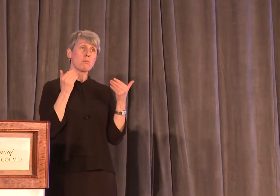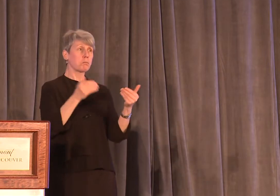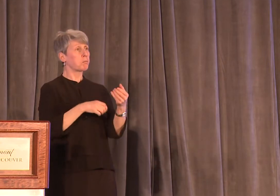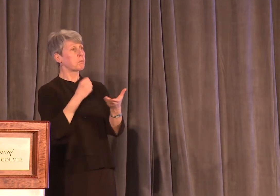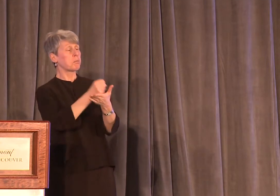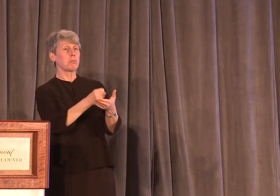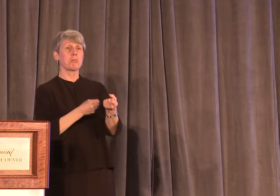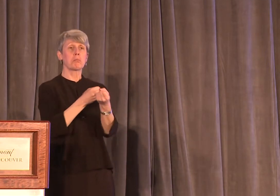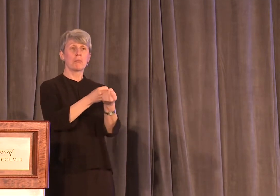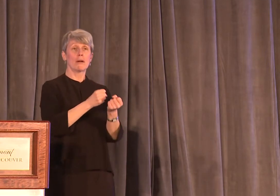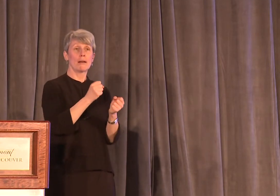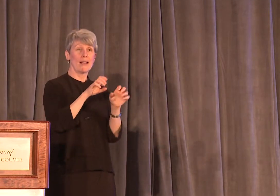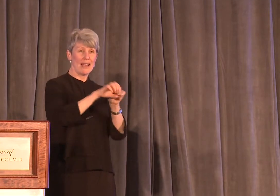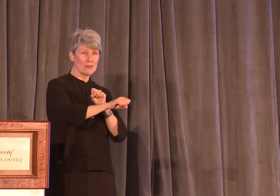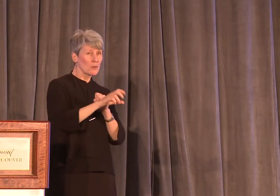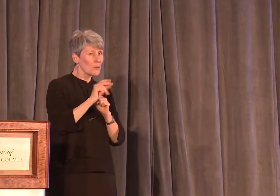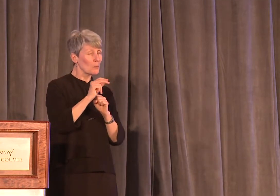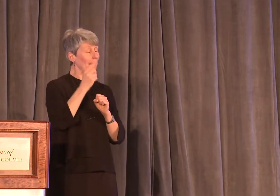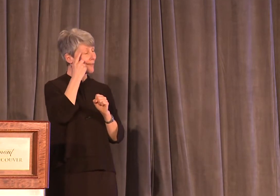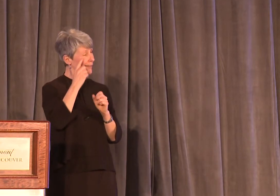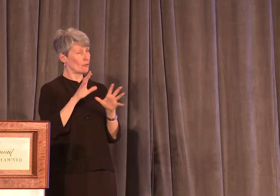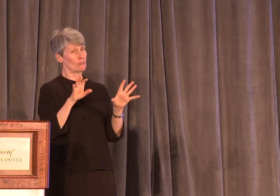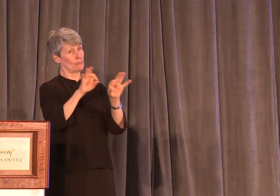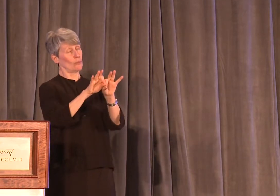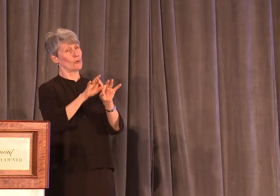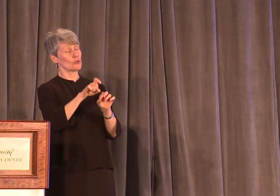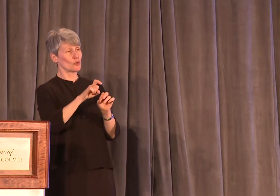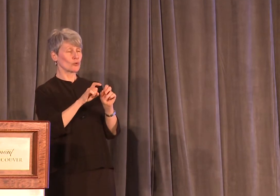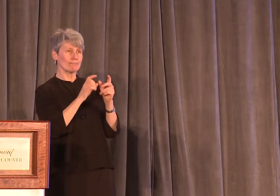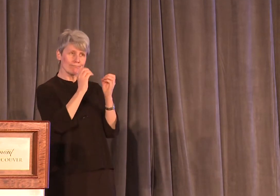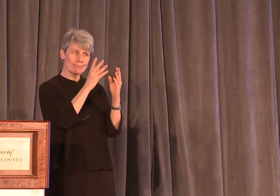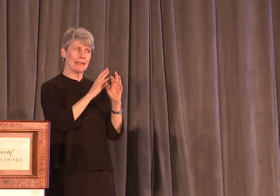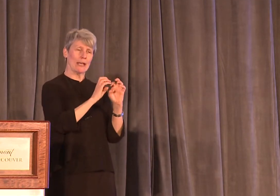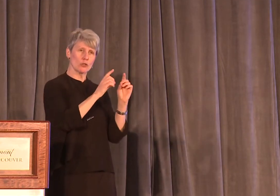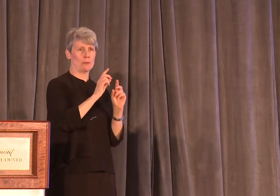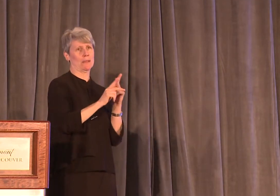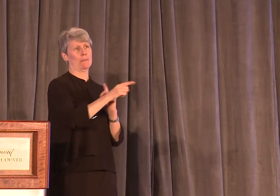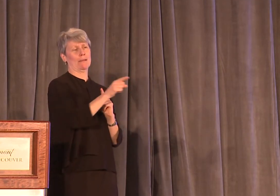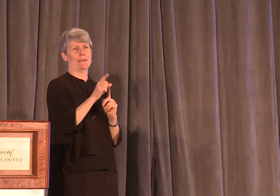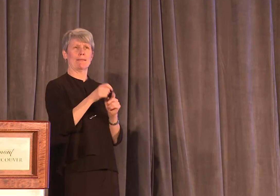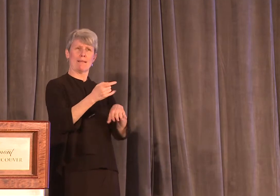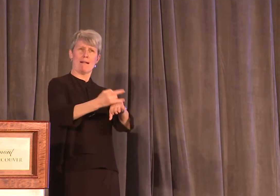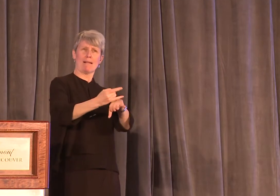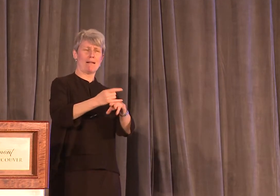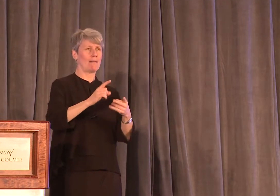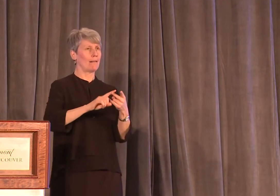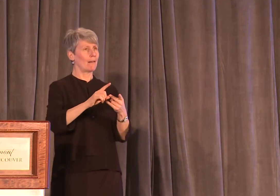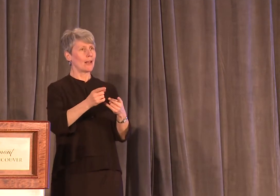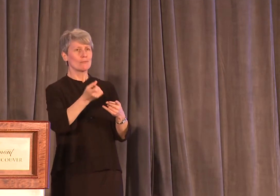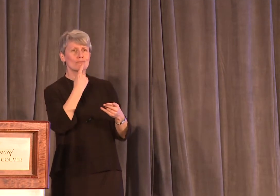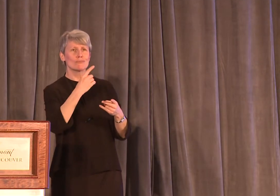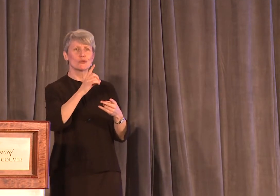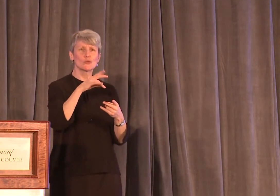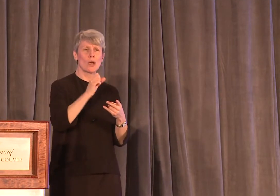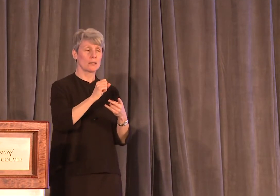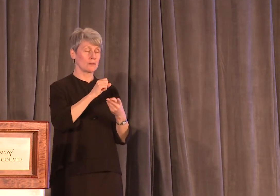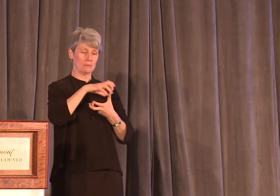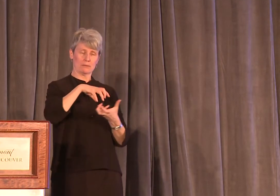assault in any form, but I think much more has to be done about educating people about alcohol, drug abuse, and the consequences.